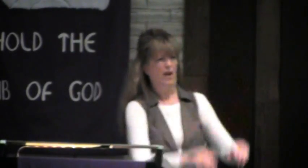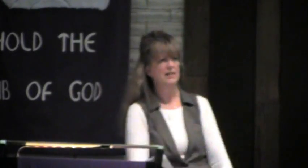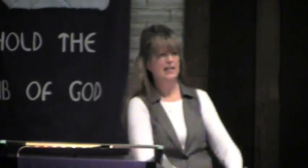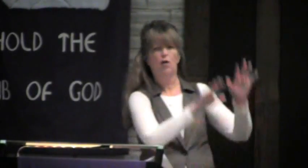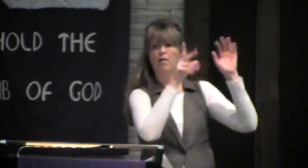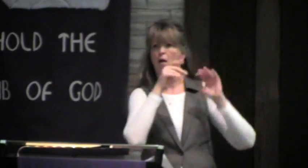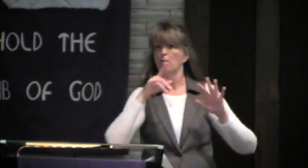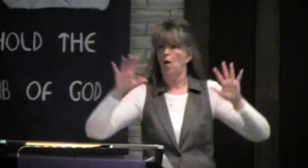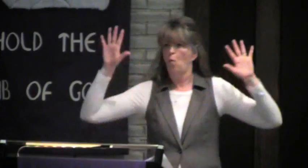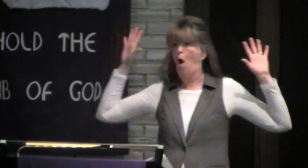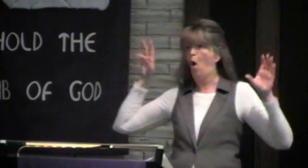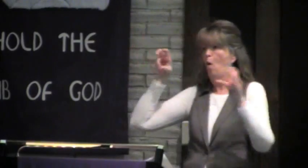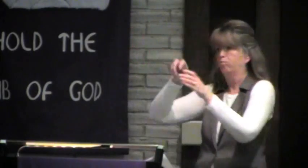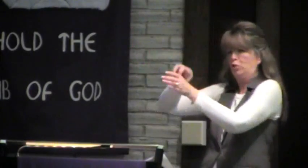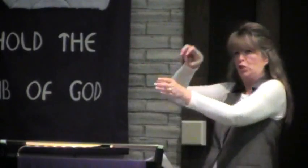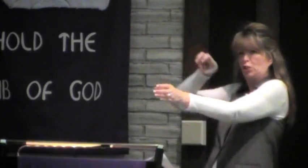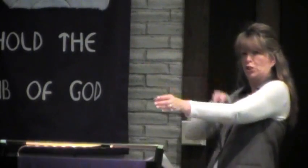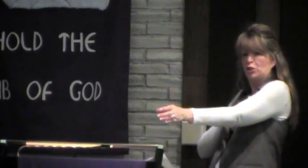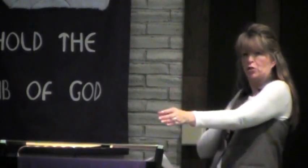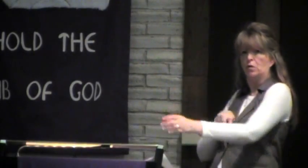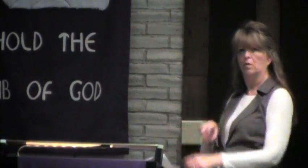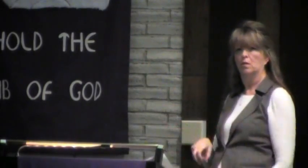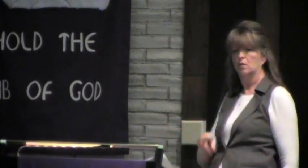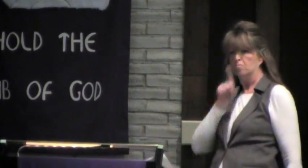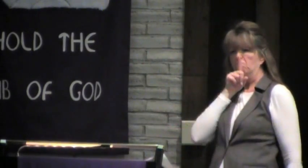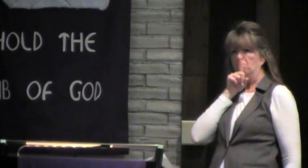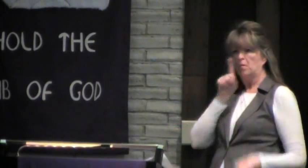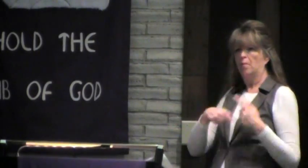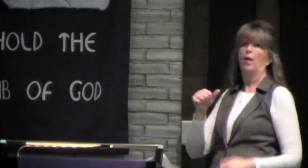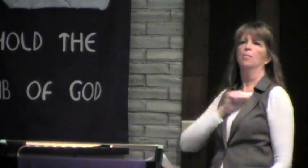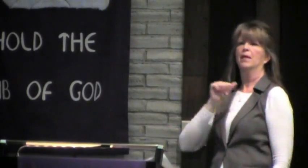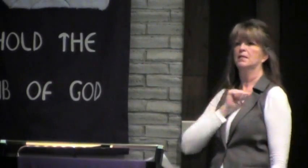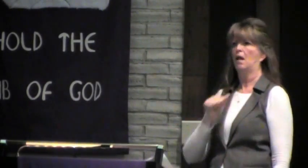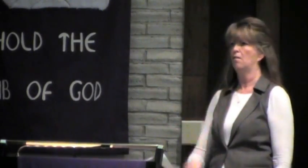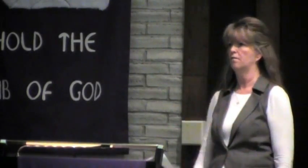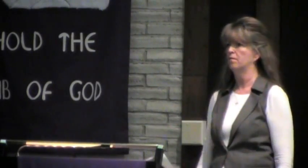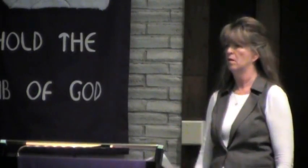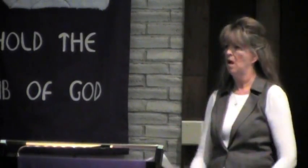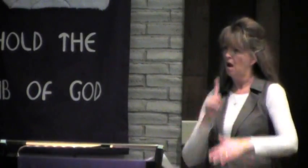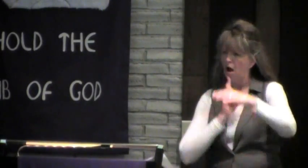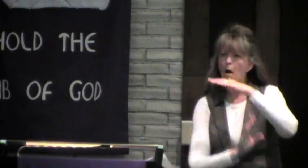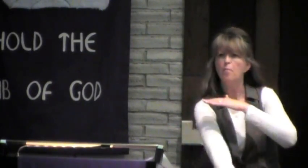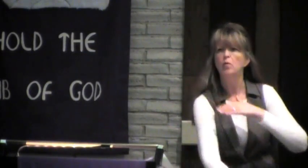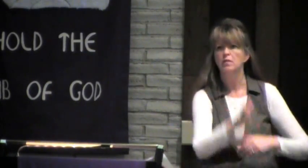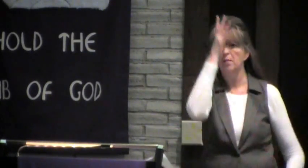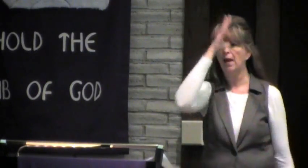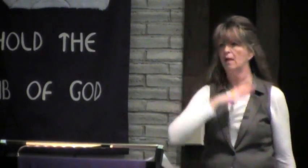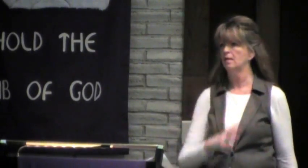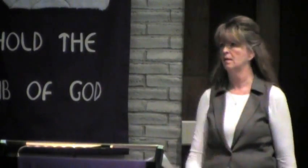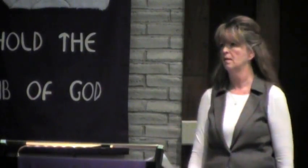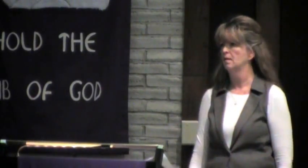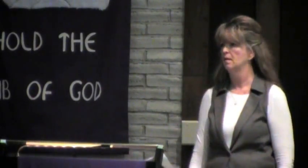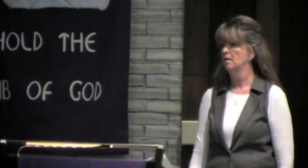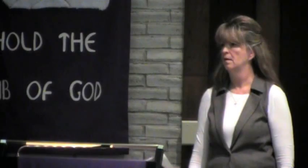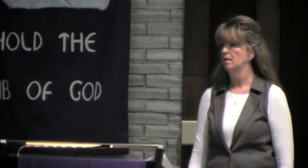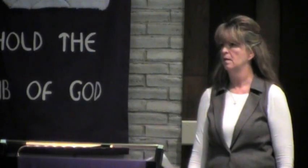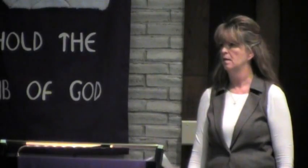God and giving sacrifices to Paul, Paul took himself out of that equation. He was a humble